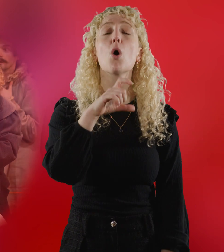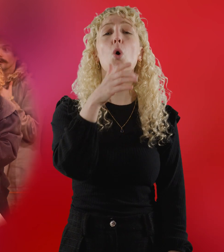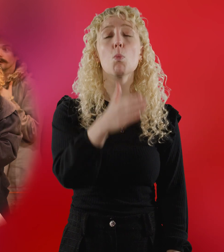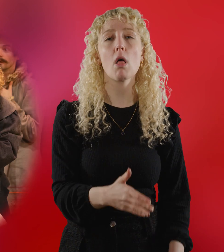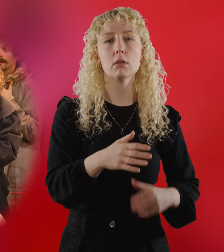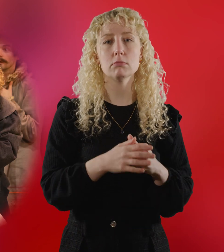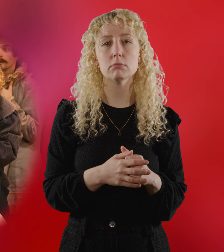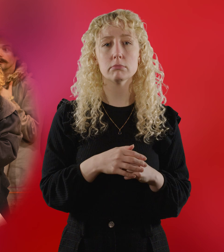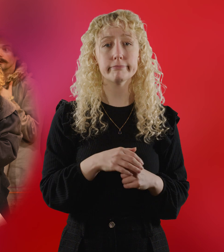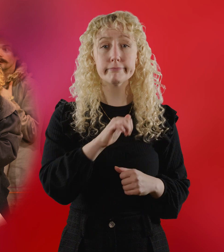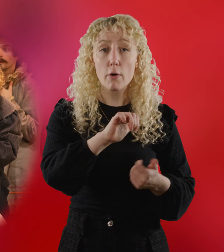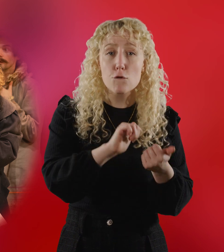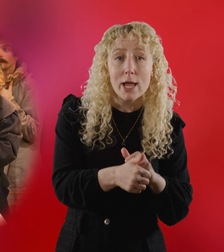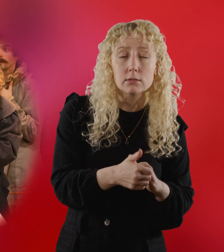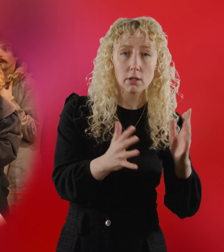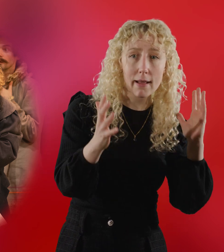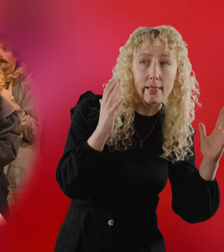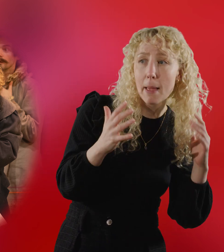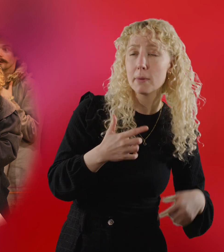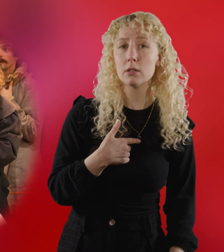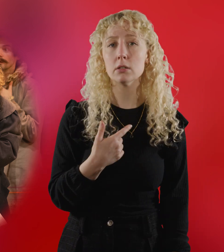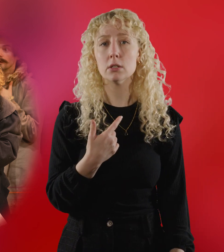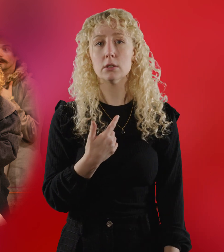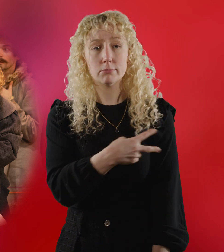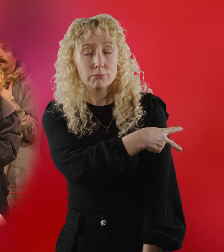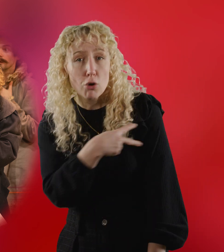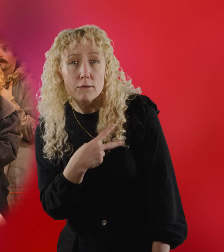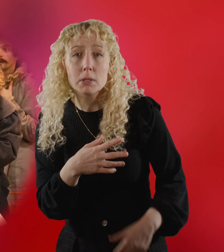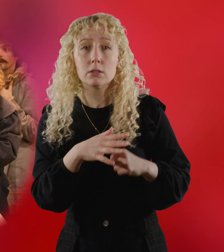Ruffman, Clem, Bar-Dolph and Winbagg volunteer to go with her.